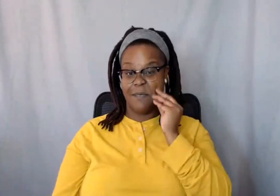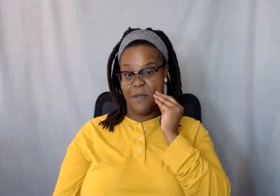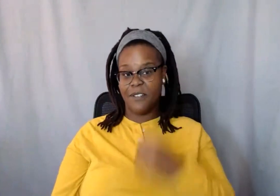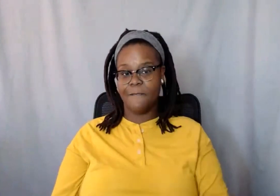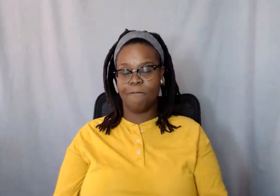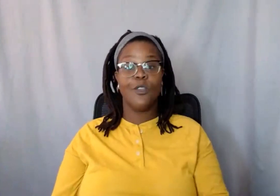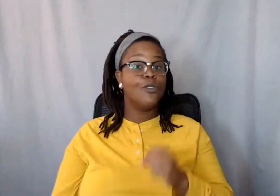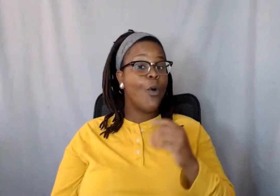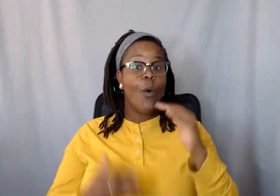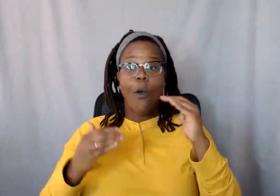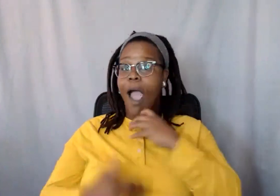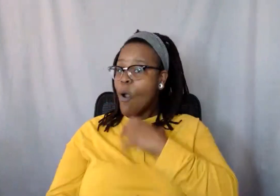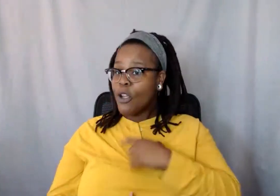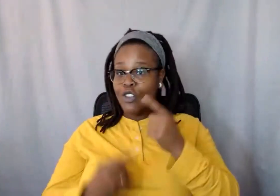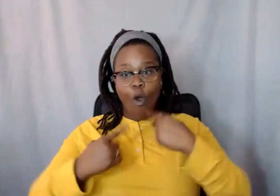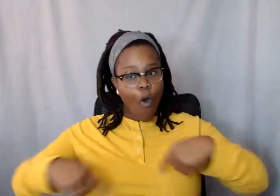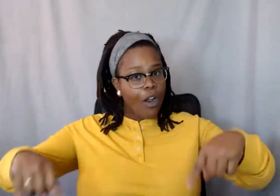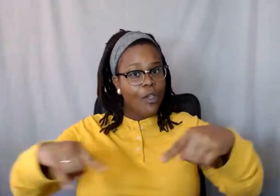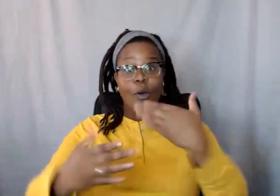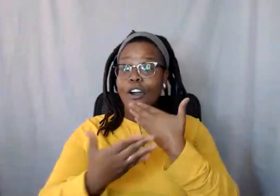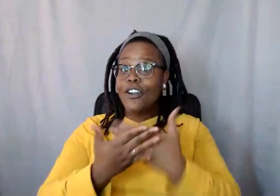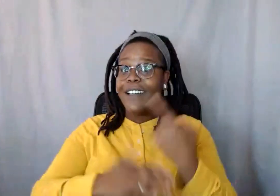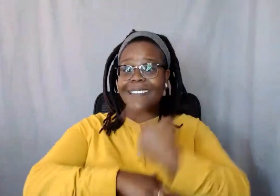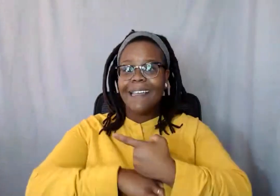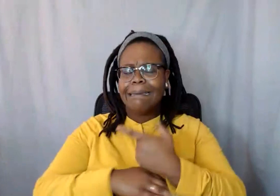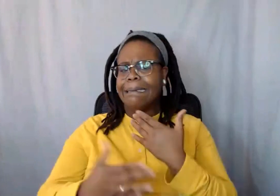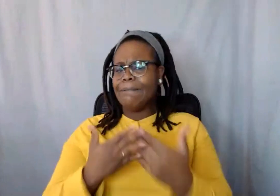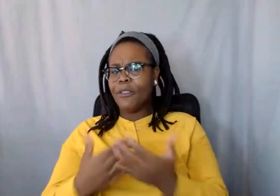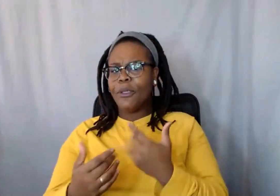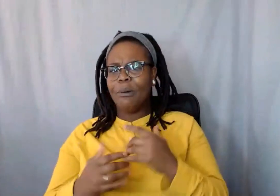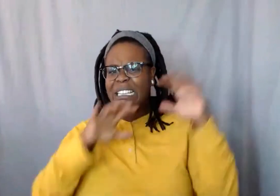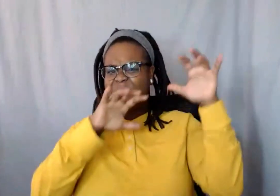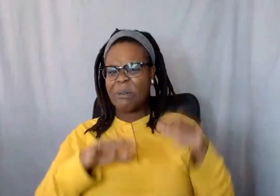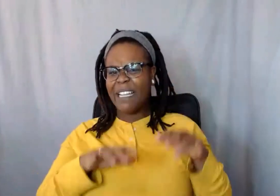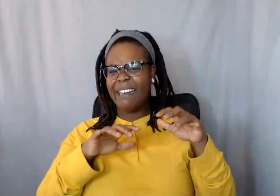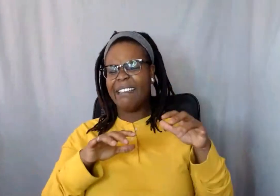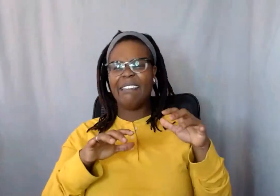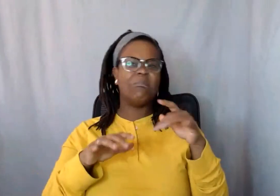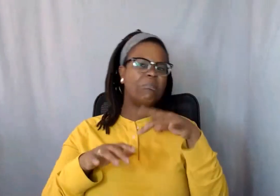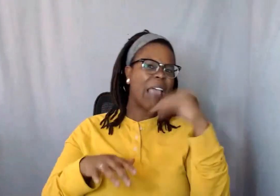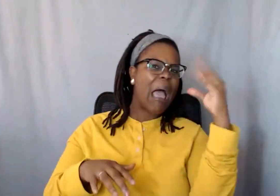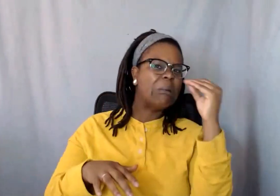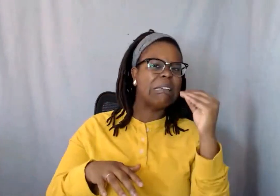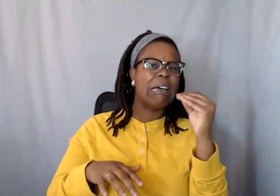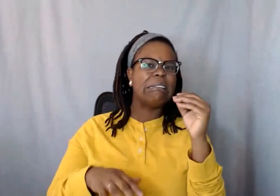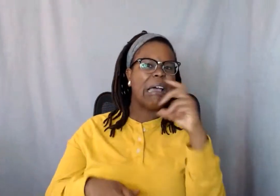everyone a good day, even though it's a little rainy and cloudy outside. All right, take care, everyone.